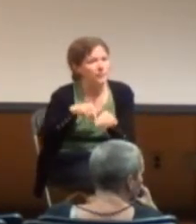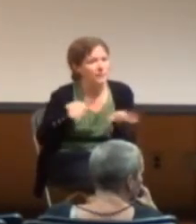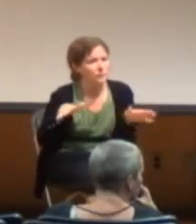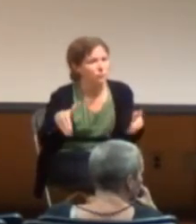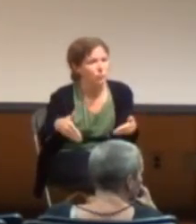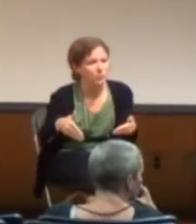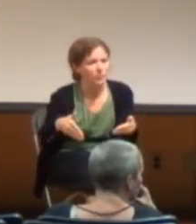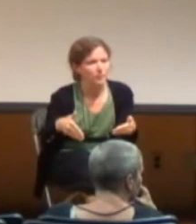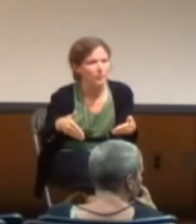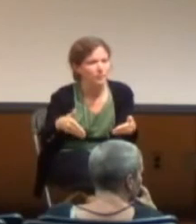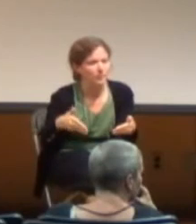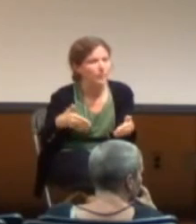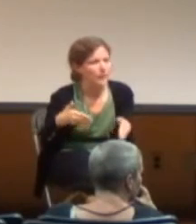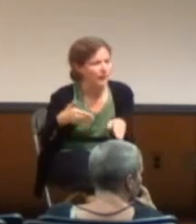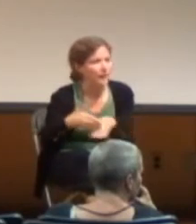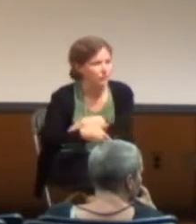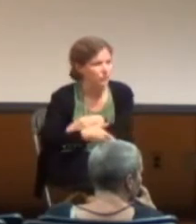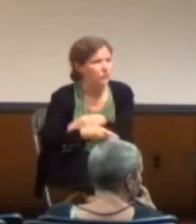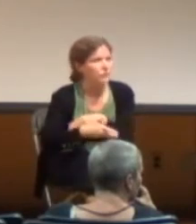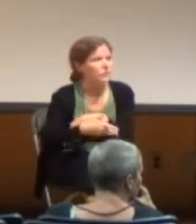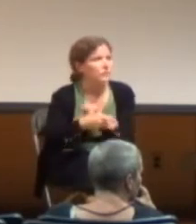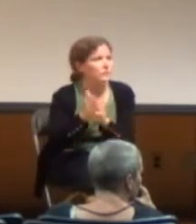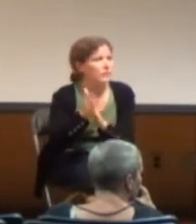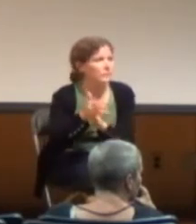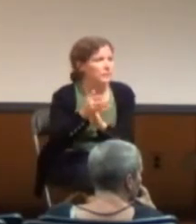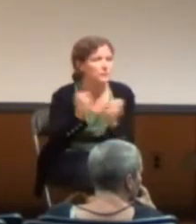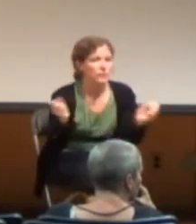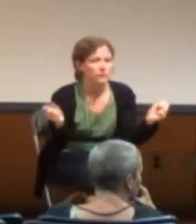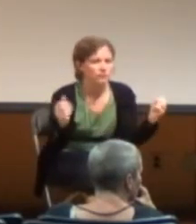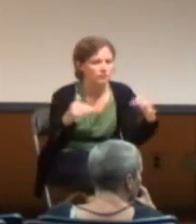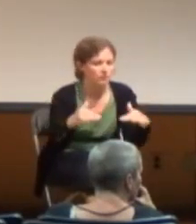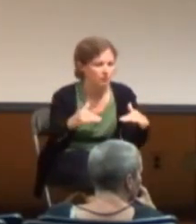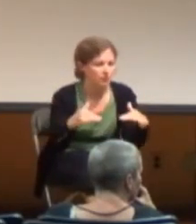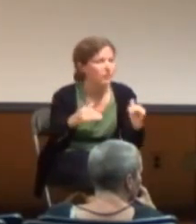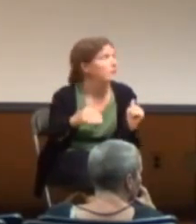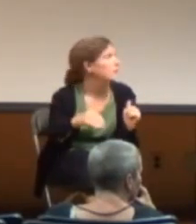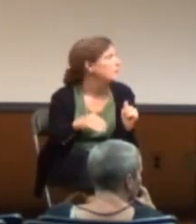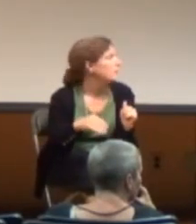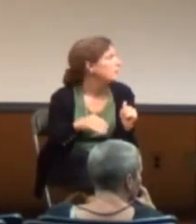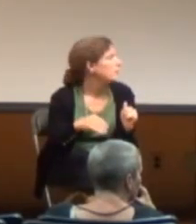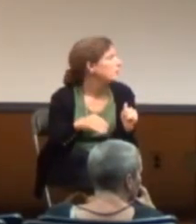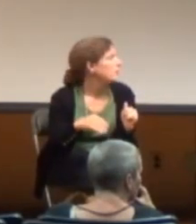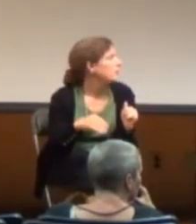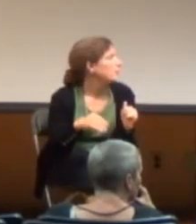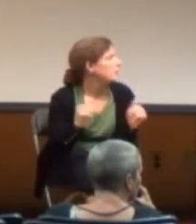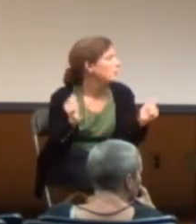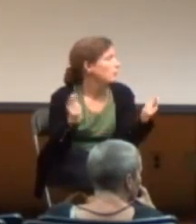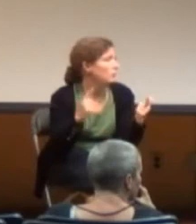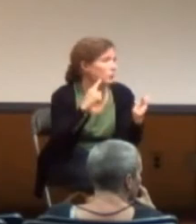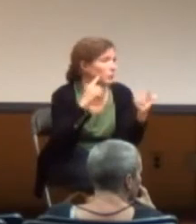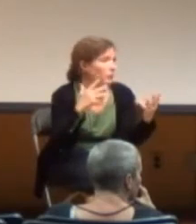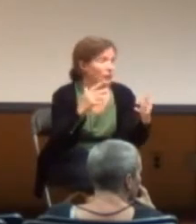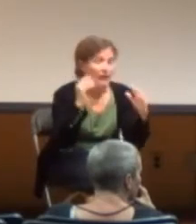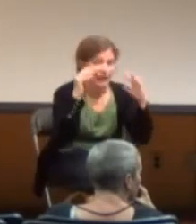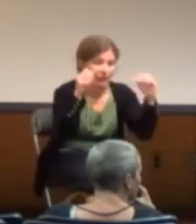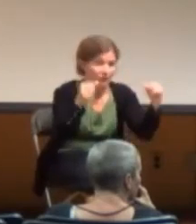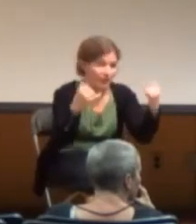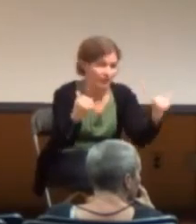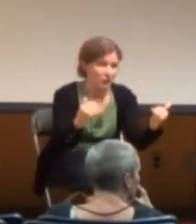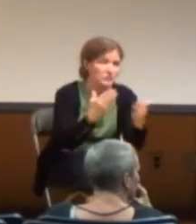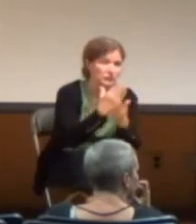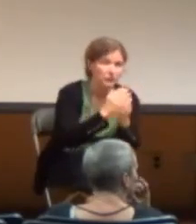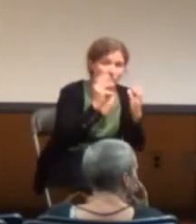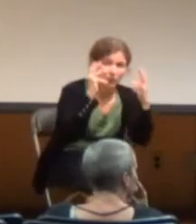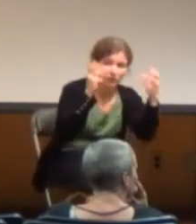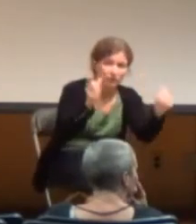room after, uh, the five minutes for everybody to get Uh, but for all of you who are leaving now, and some of you